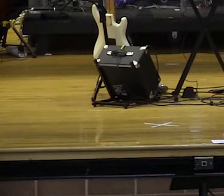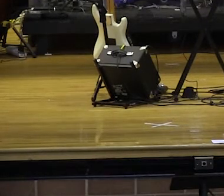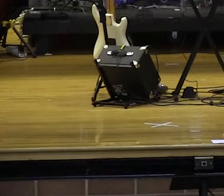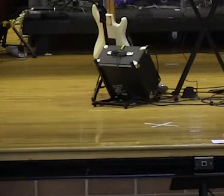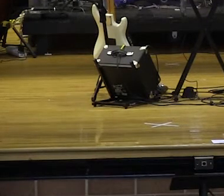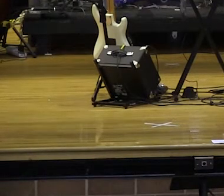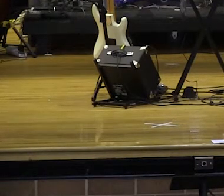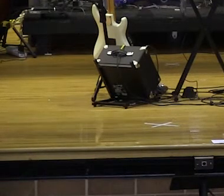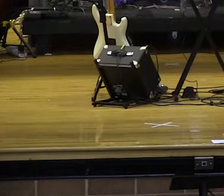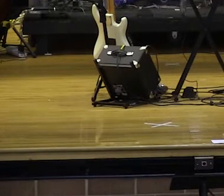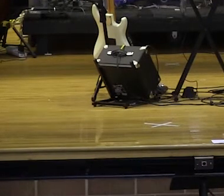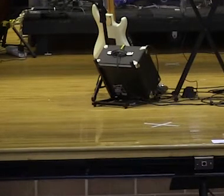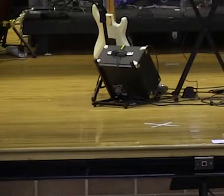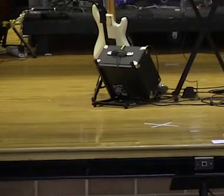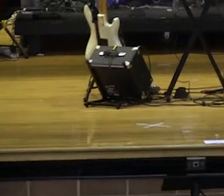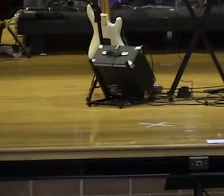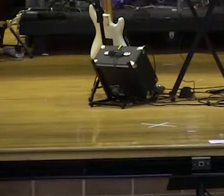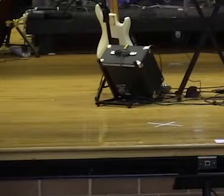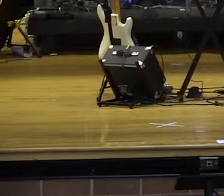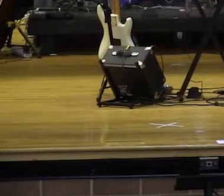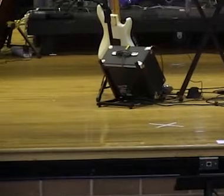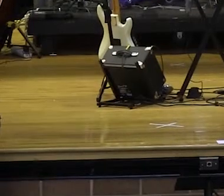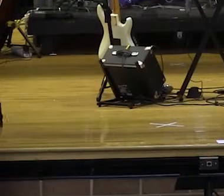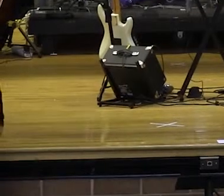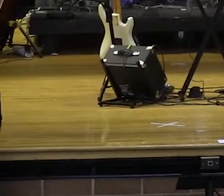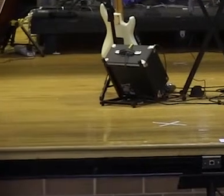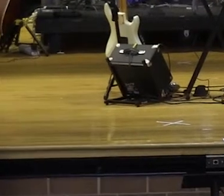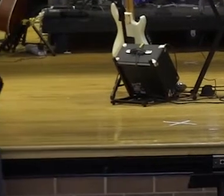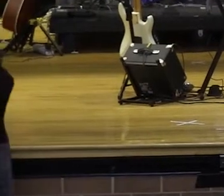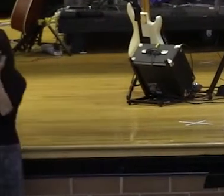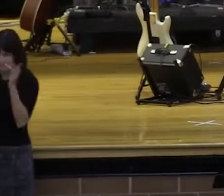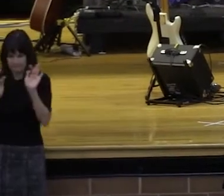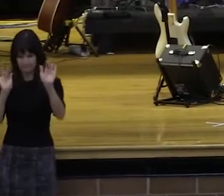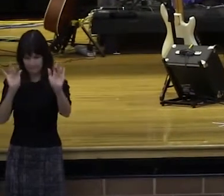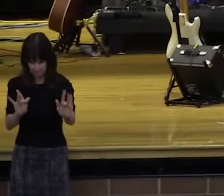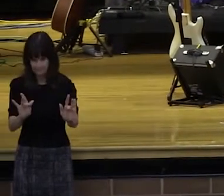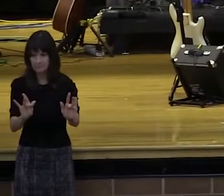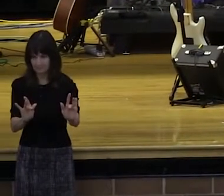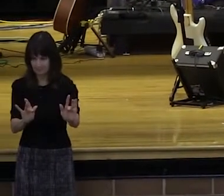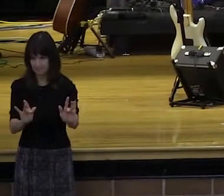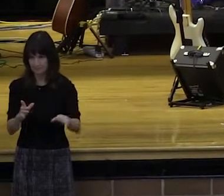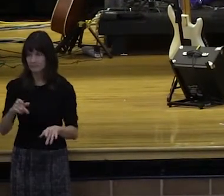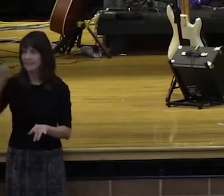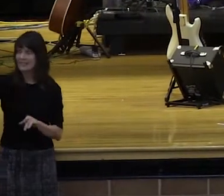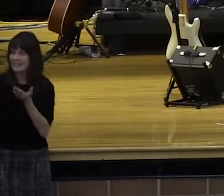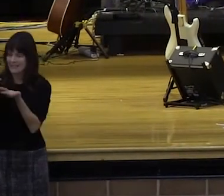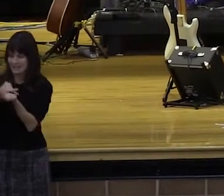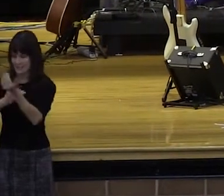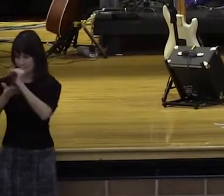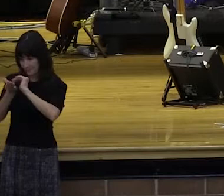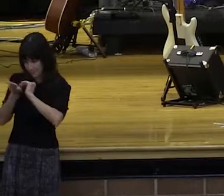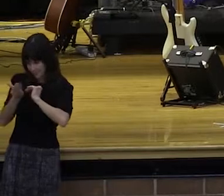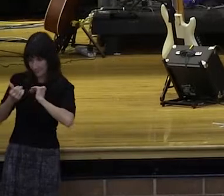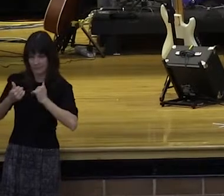give mercy, the mercy that you're given comes from God? When you give forgiveness, the forgiveness that you give is forgiveness that comes from God.